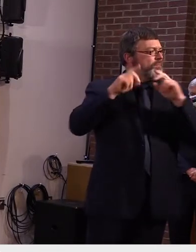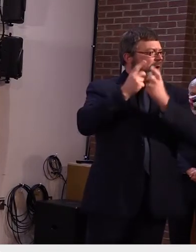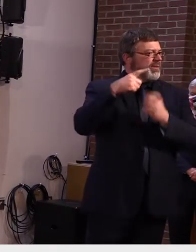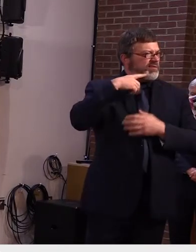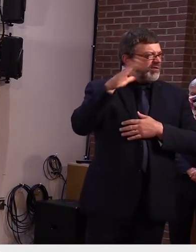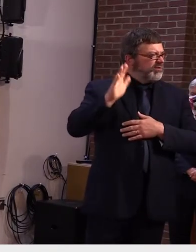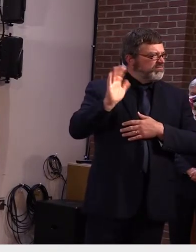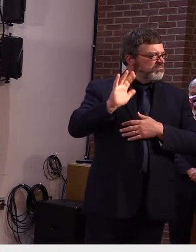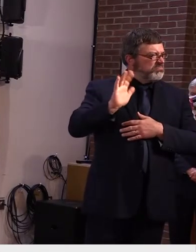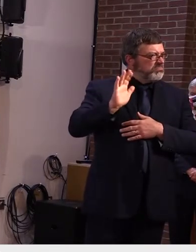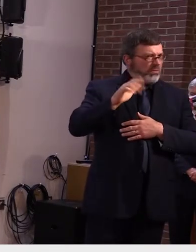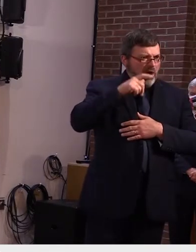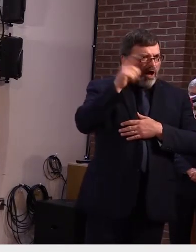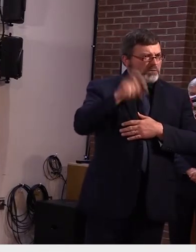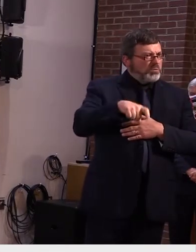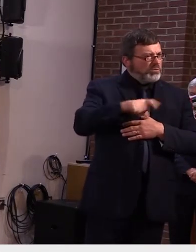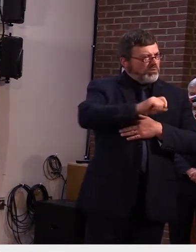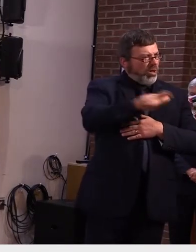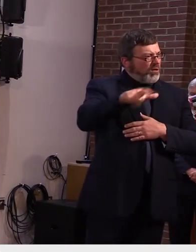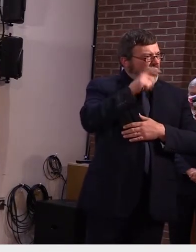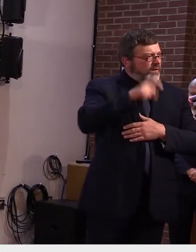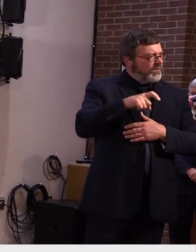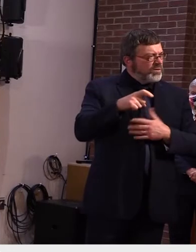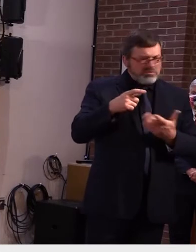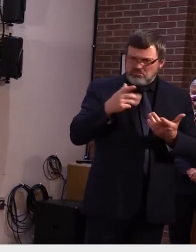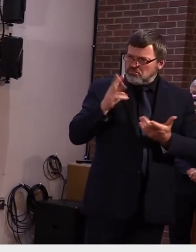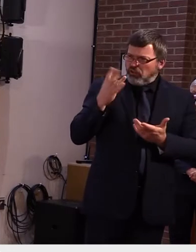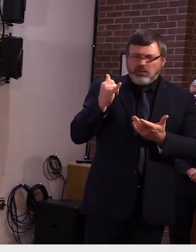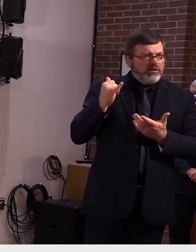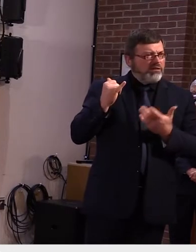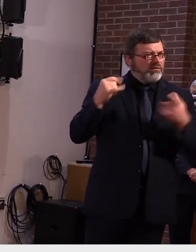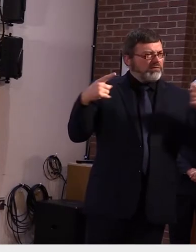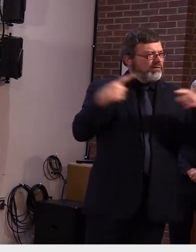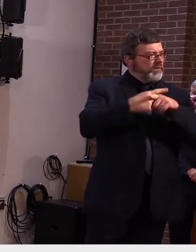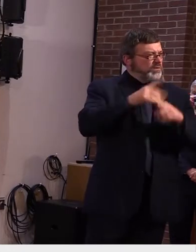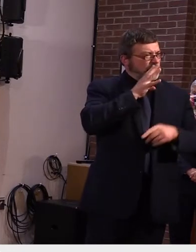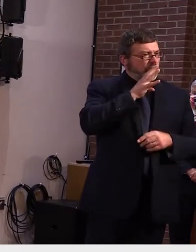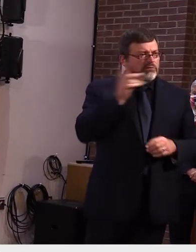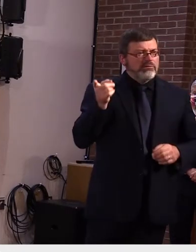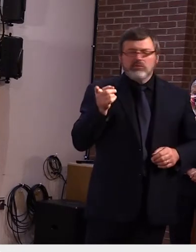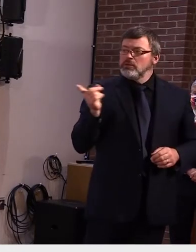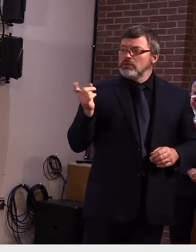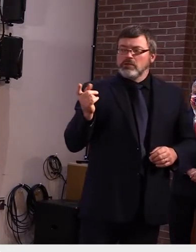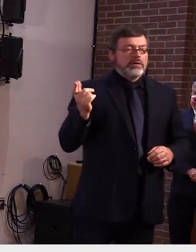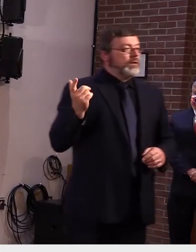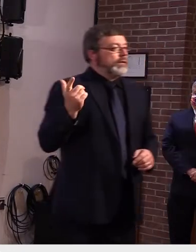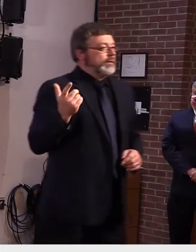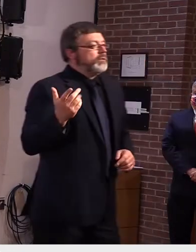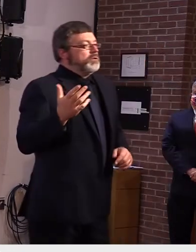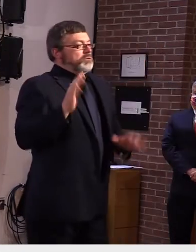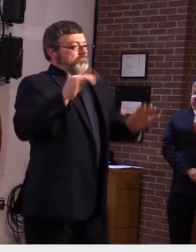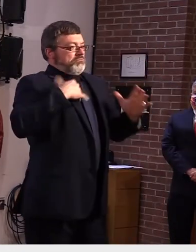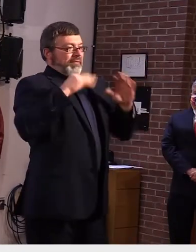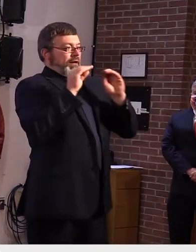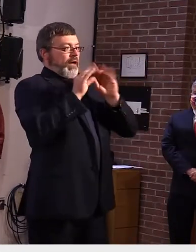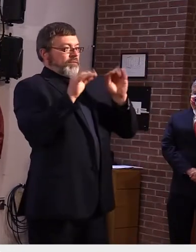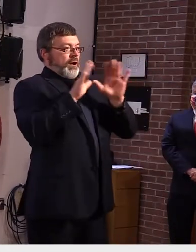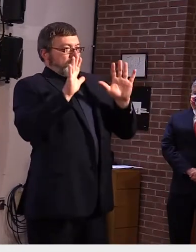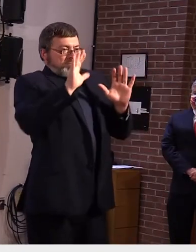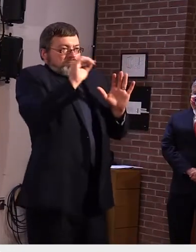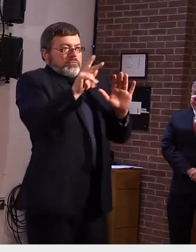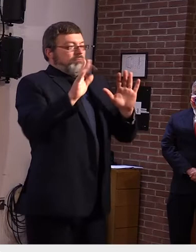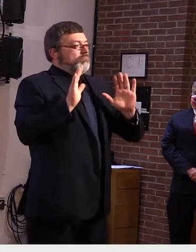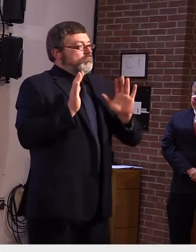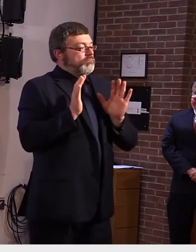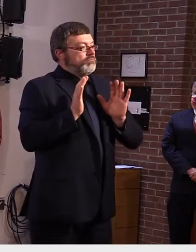um we so our normal response is we um learn of cases um